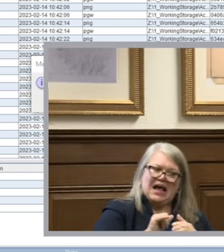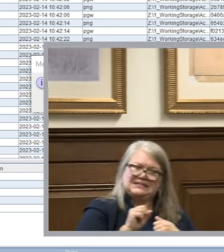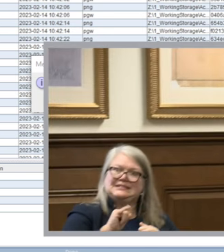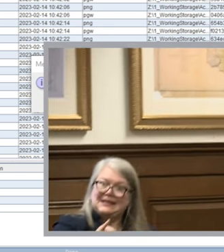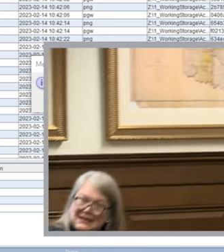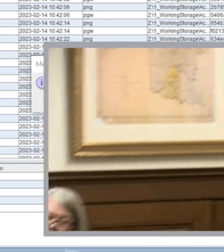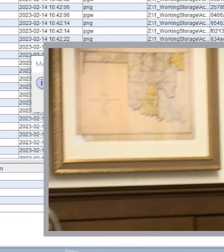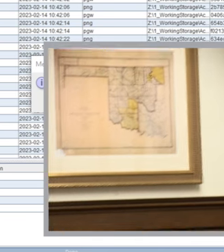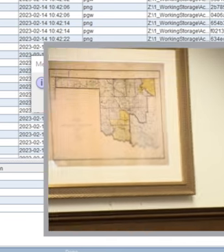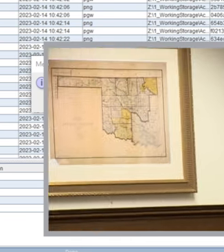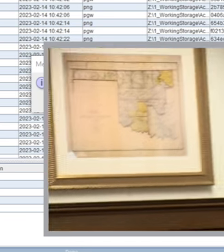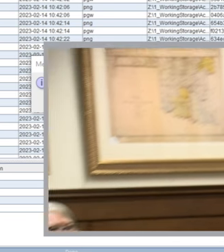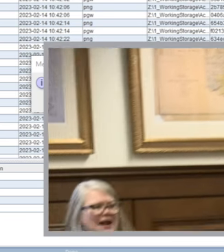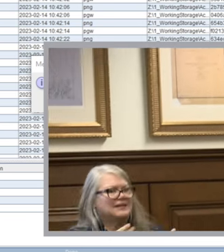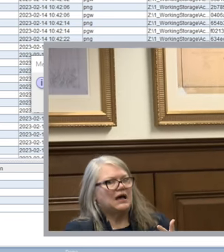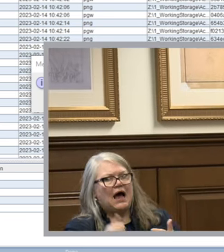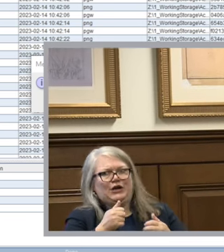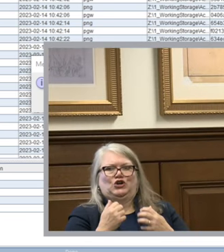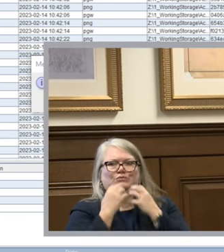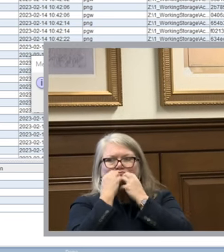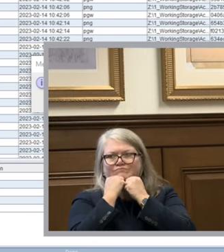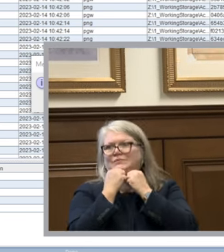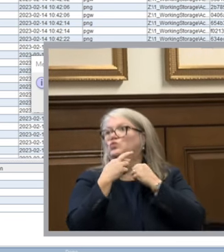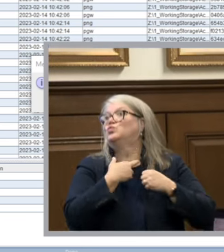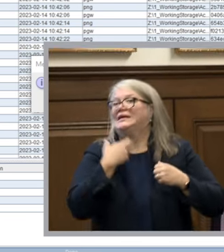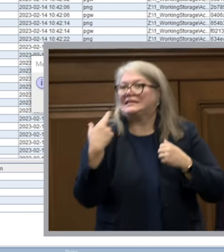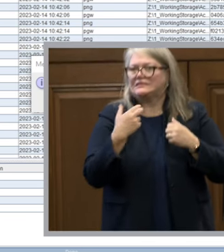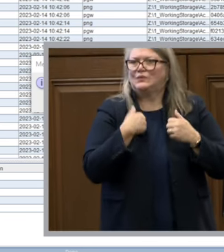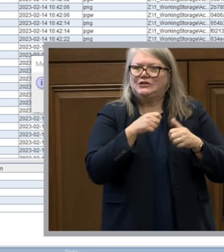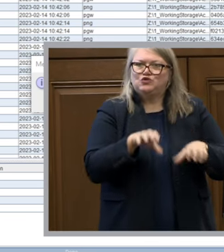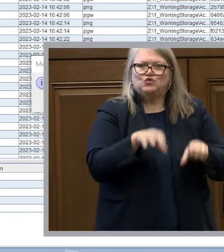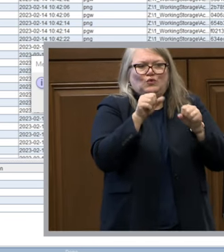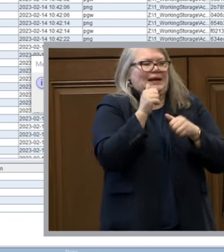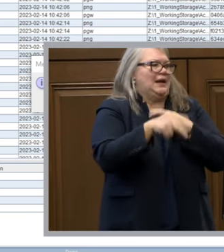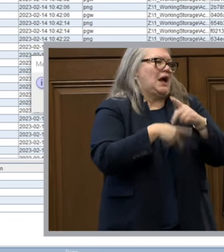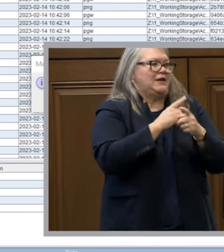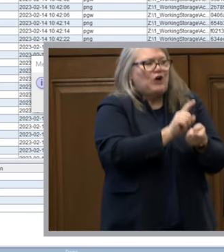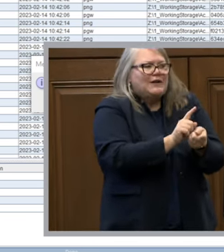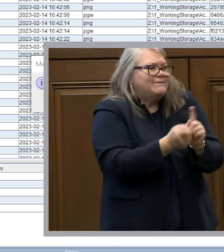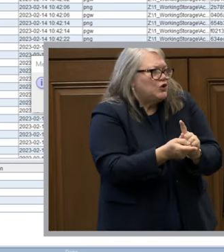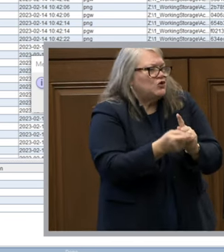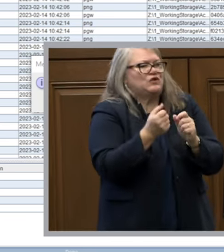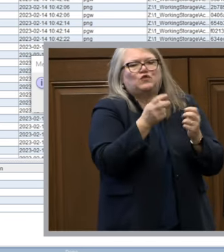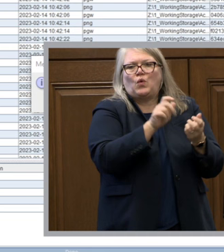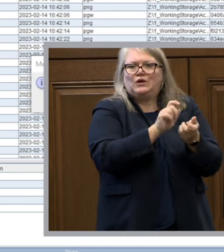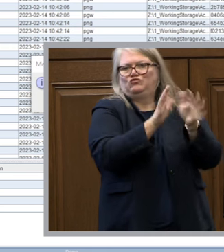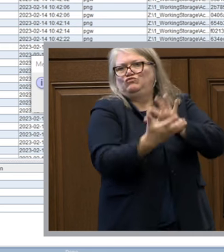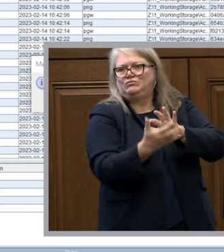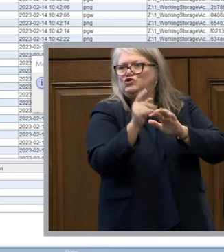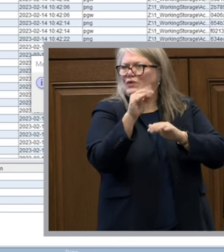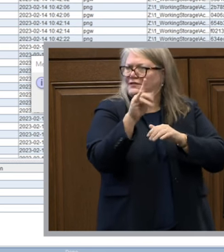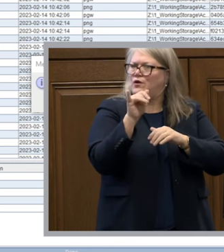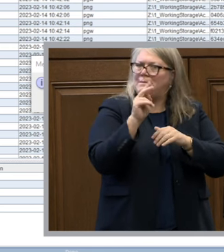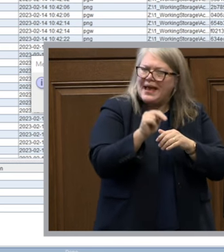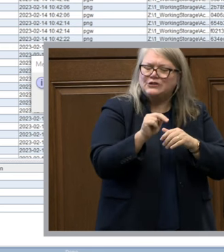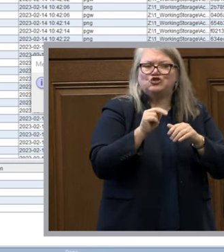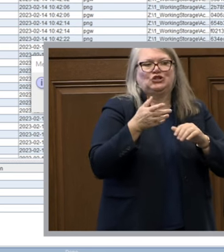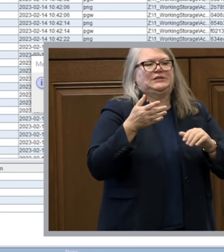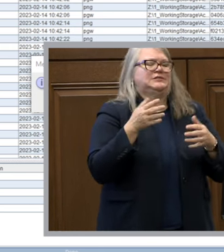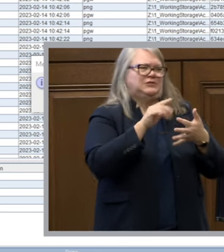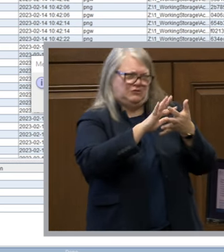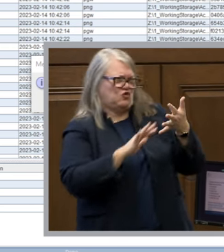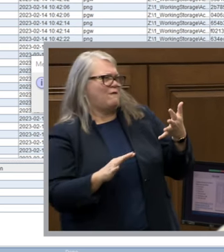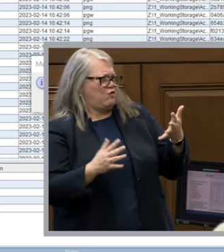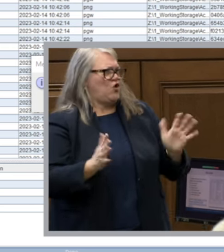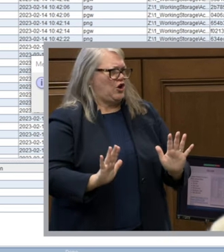what have a higher preservation risk so we would want to do any type of conversions or transformations and so